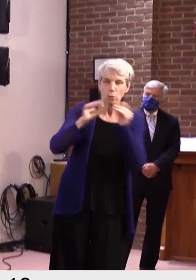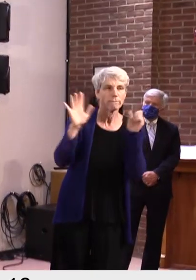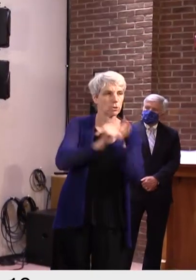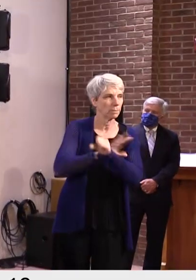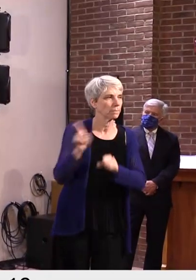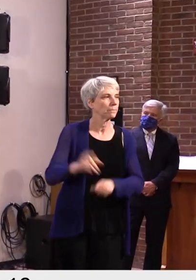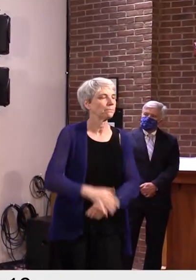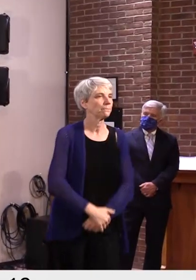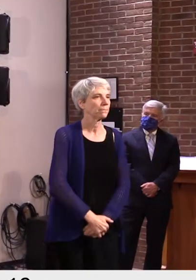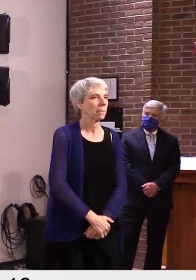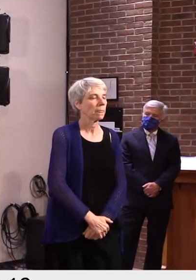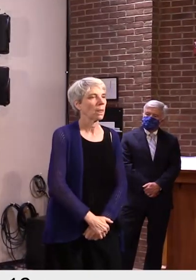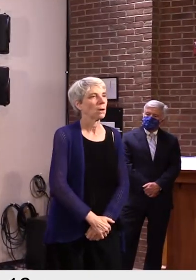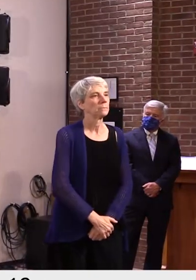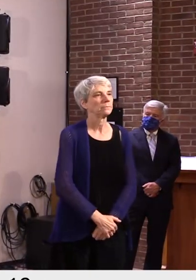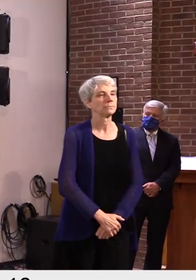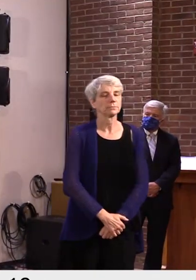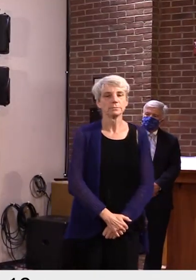Sure.